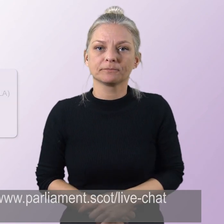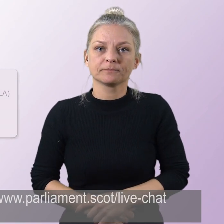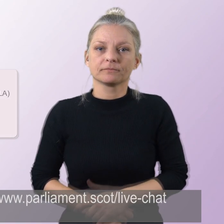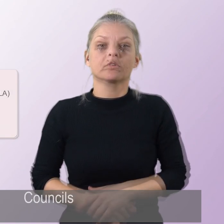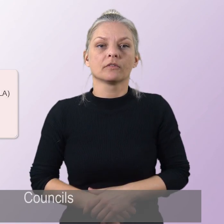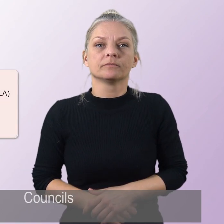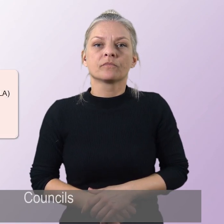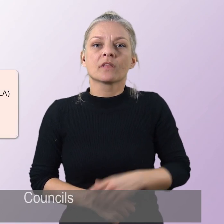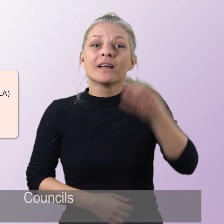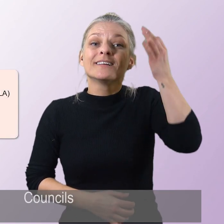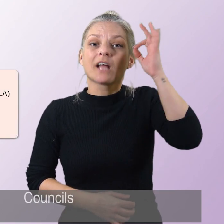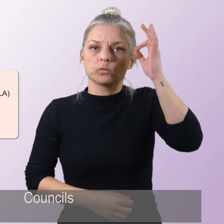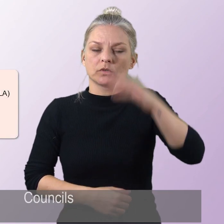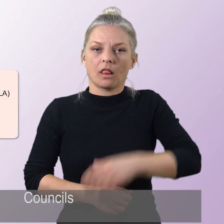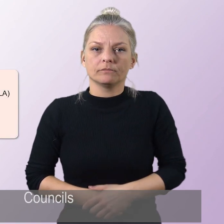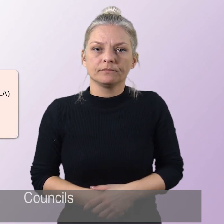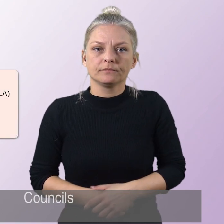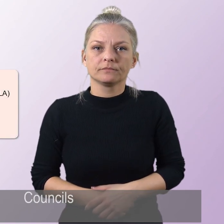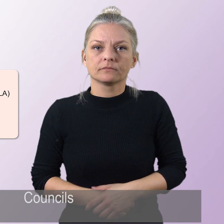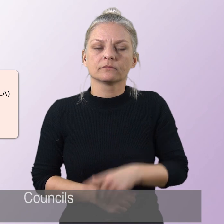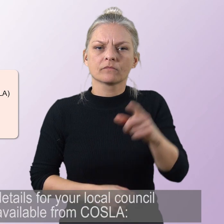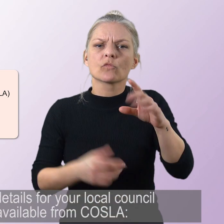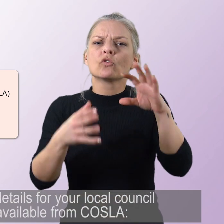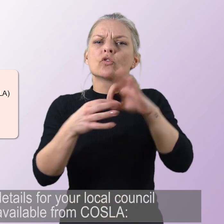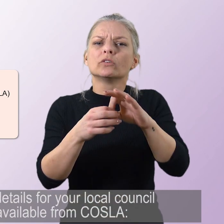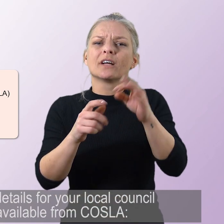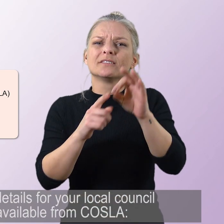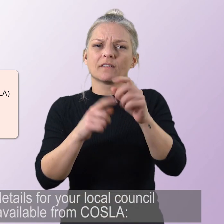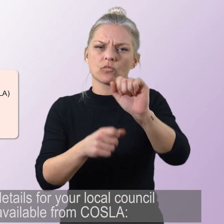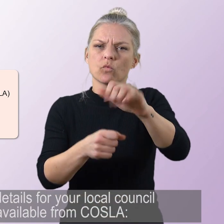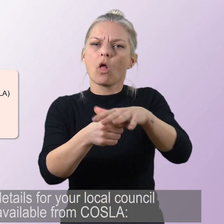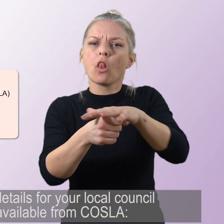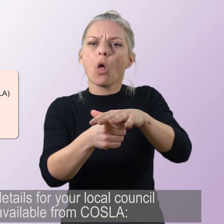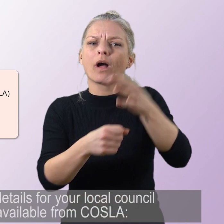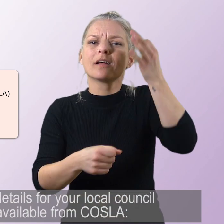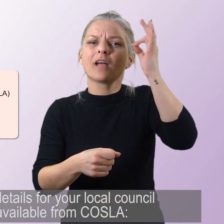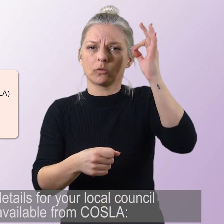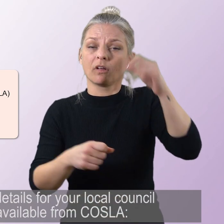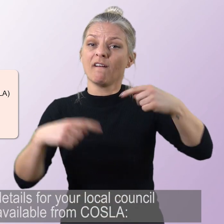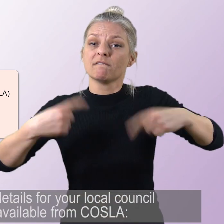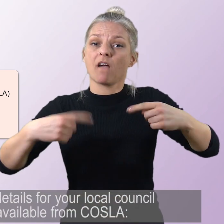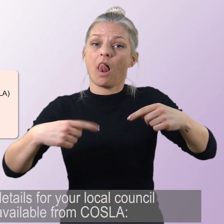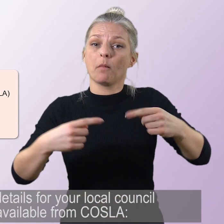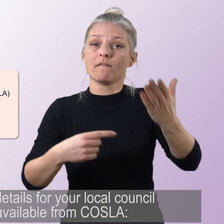Councils Contact details for your local council are available from COSLA